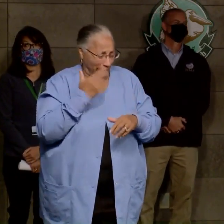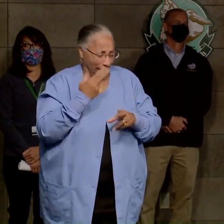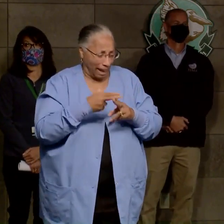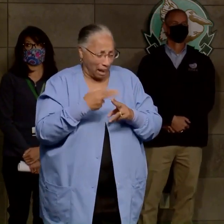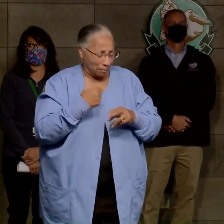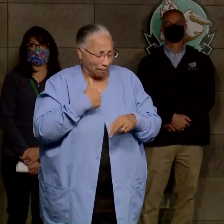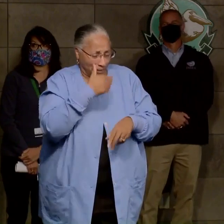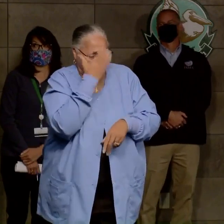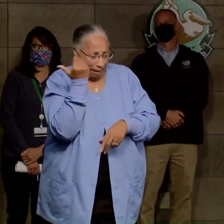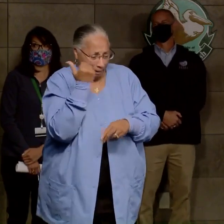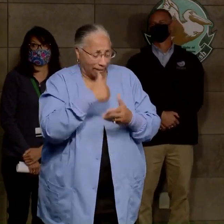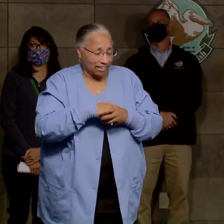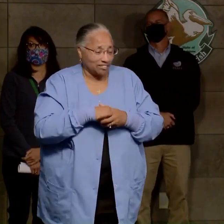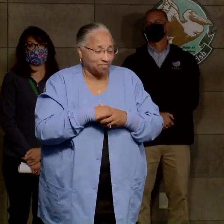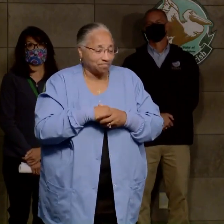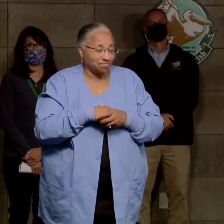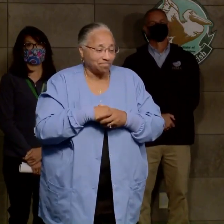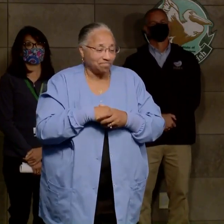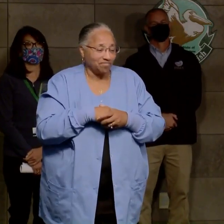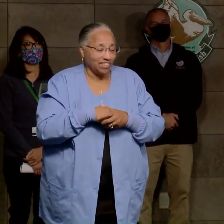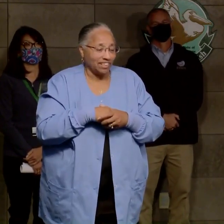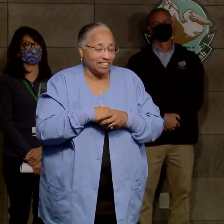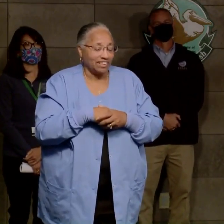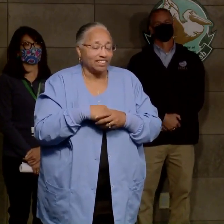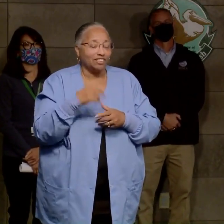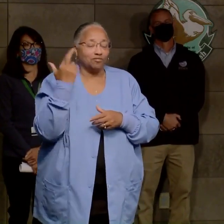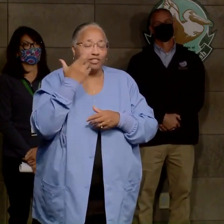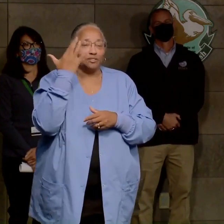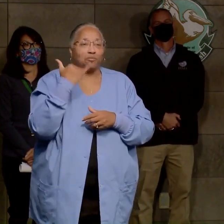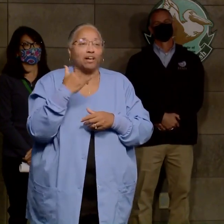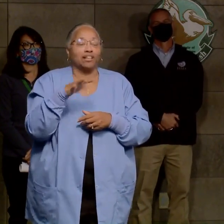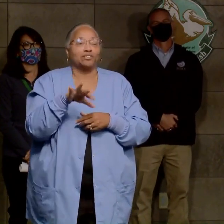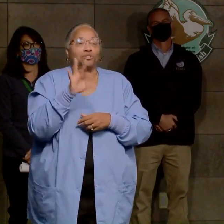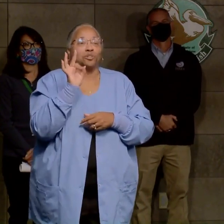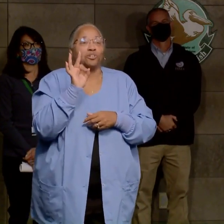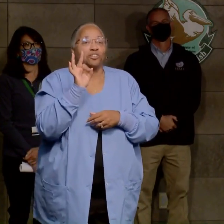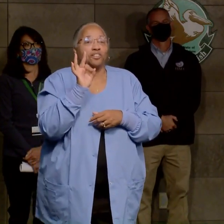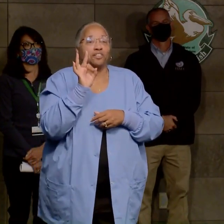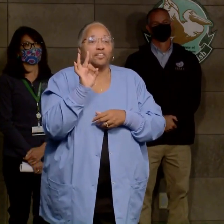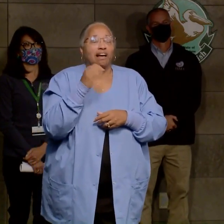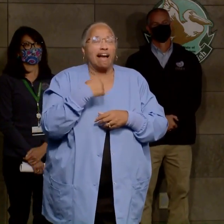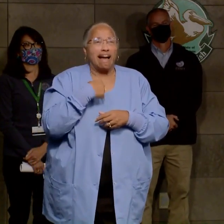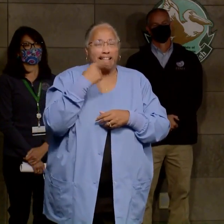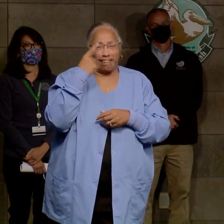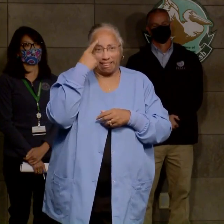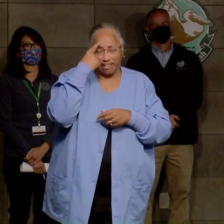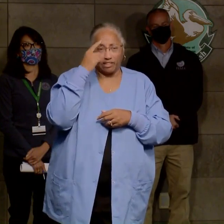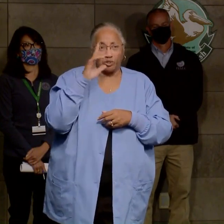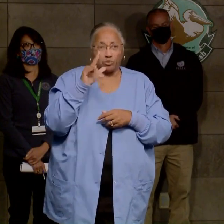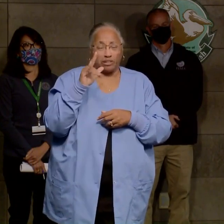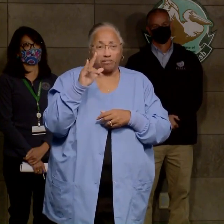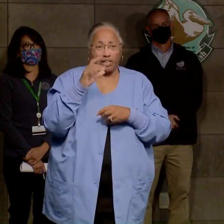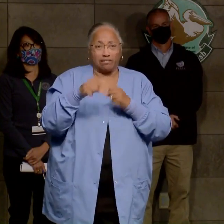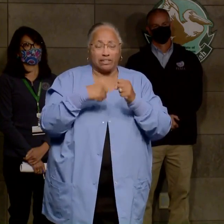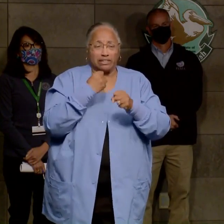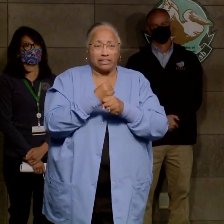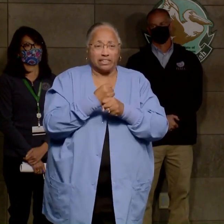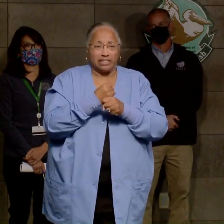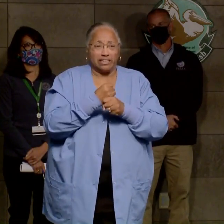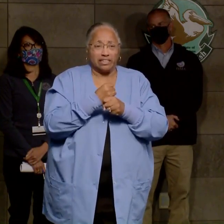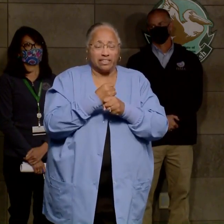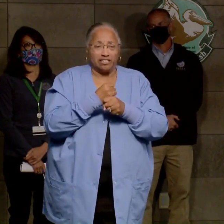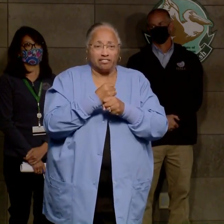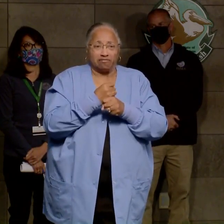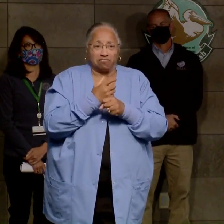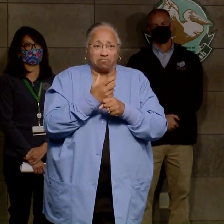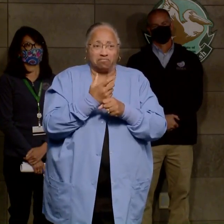Sorry. So he is a, I think, 25-year veteran of the state